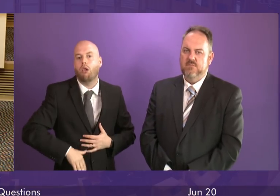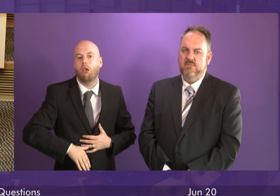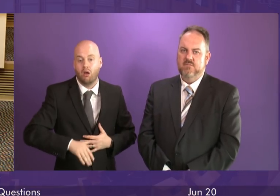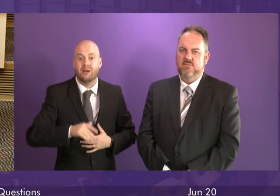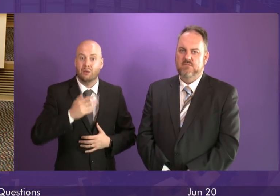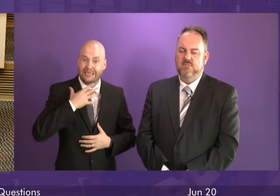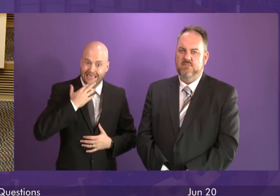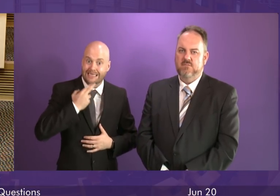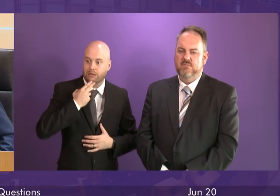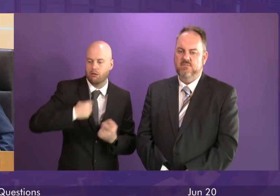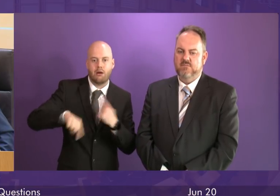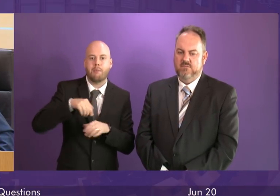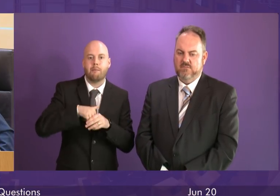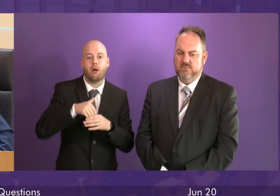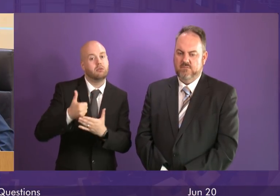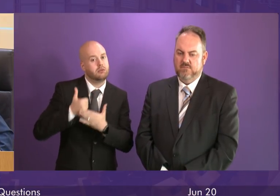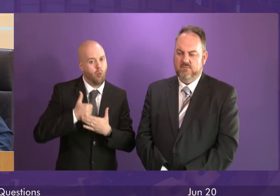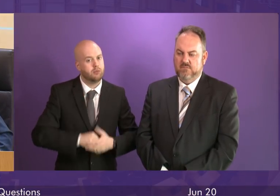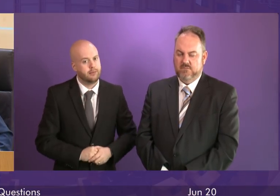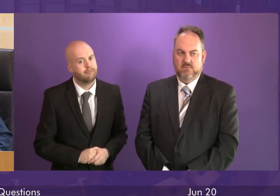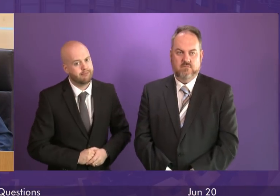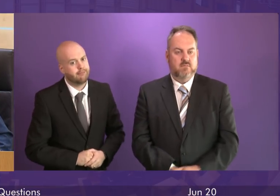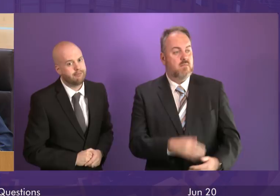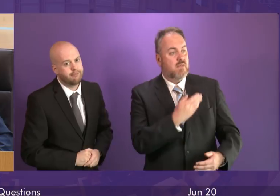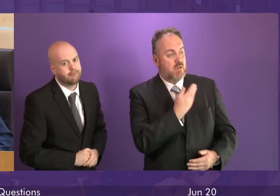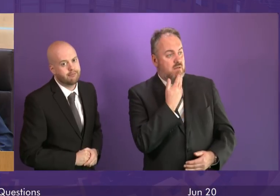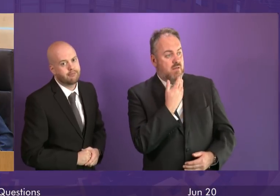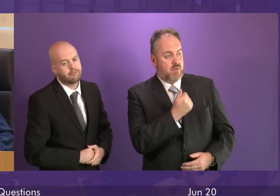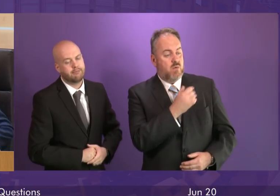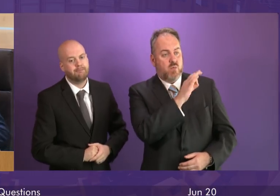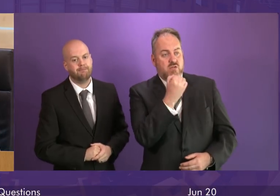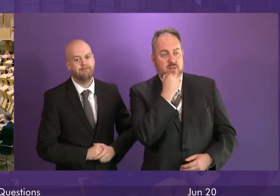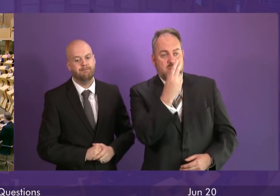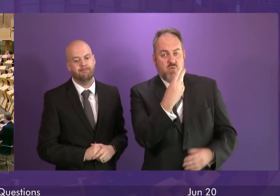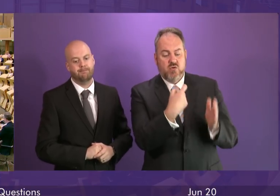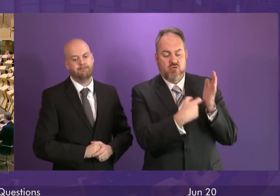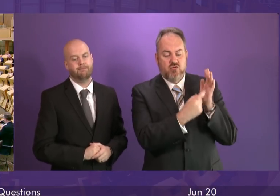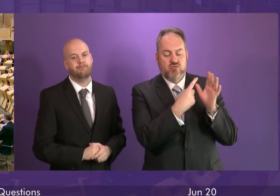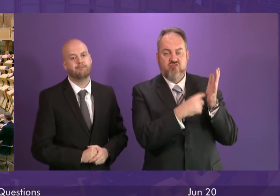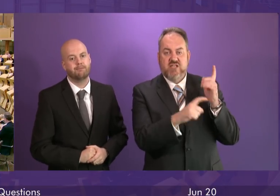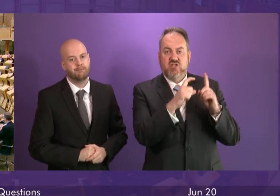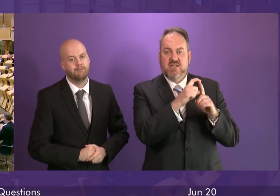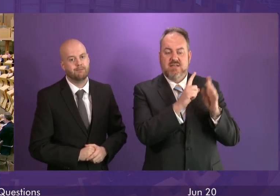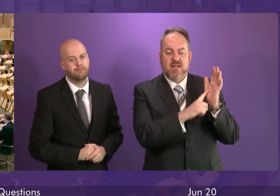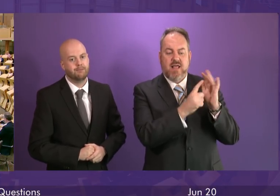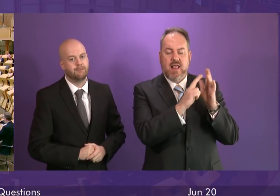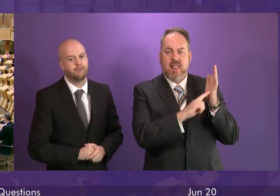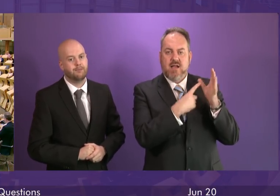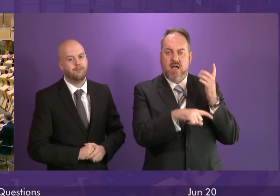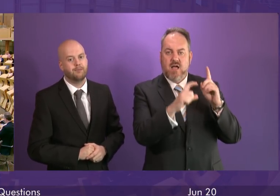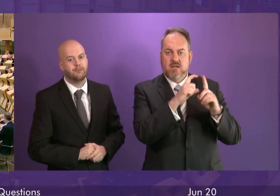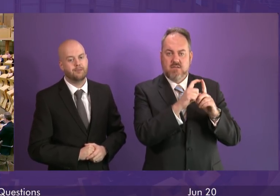gets on with its work in the weeks ahead. Thank you. Question number two, Richard Leonard. President, in